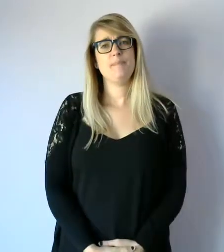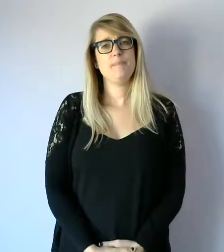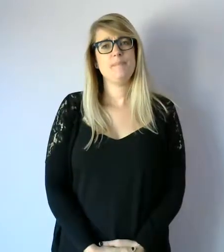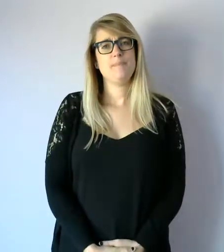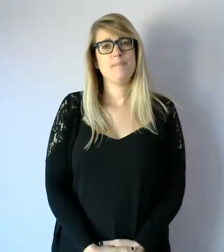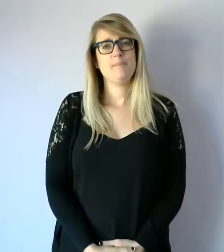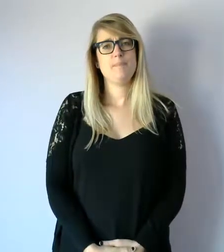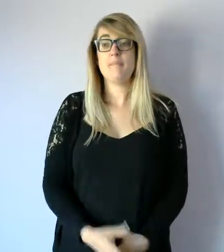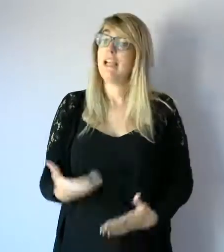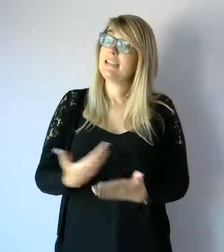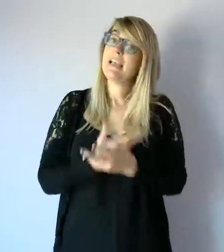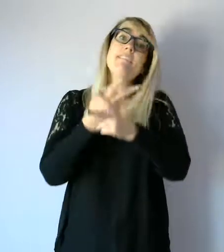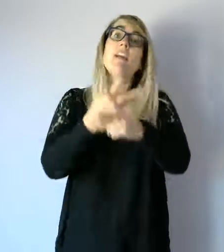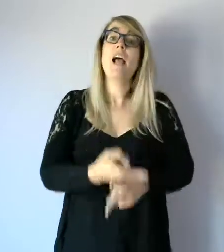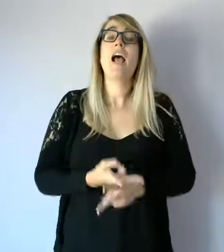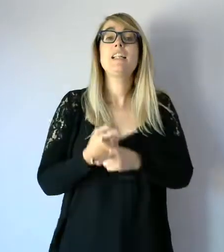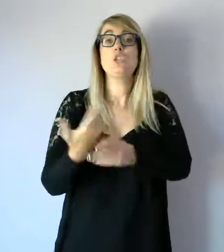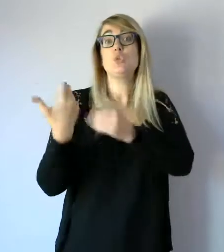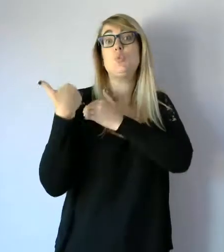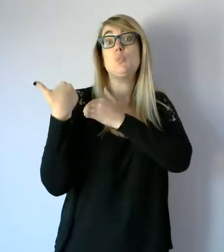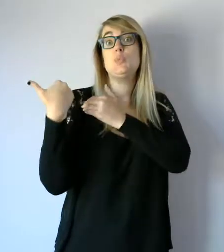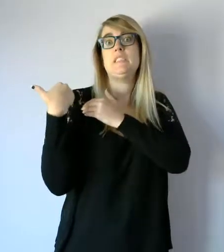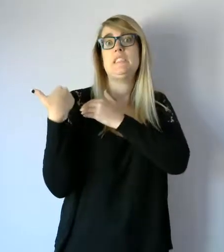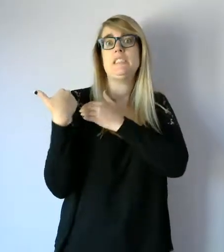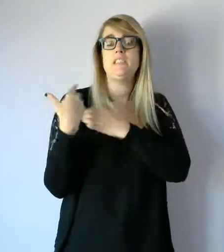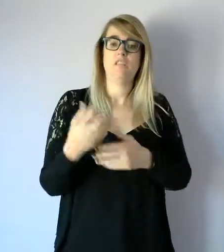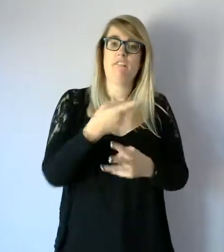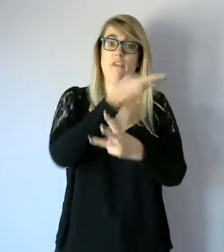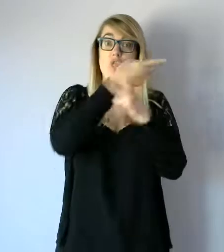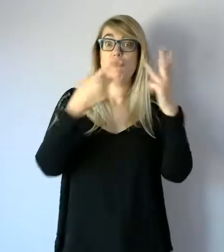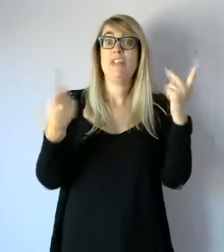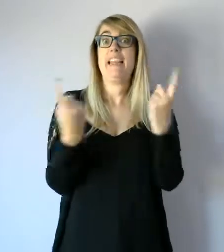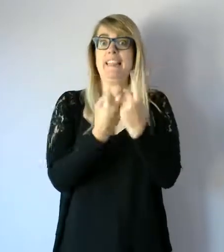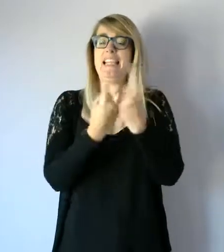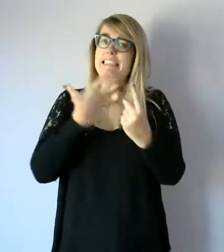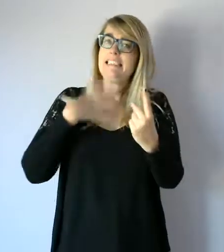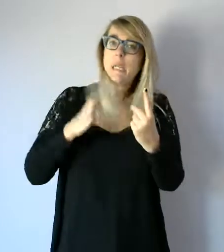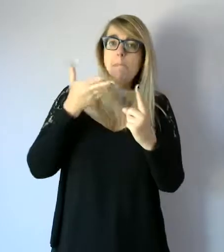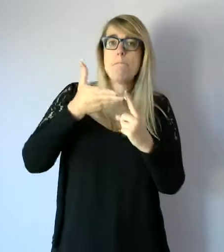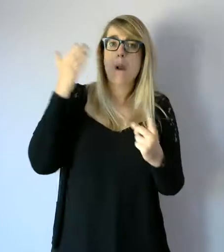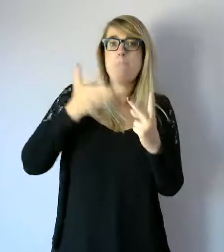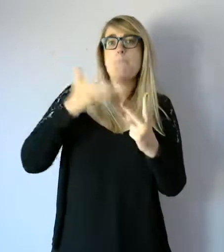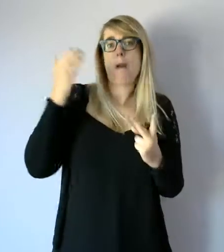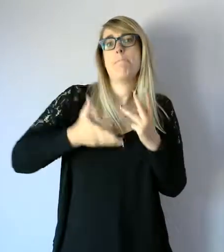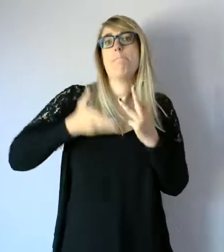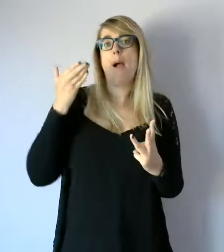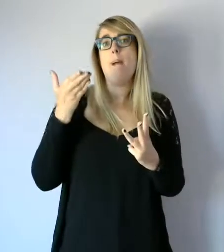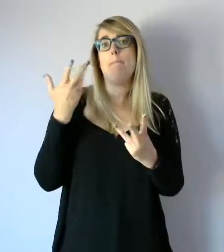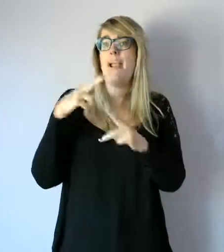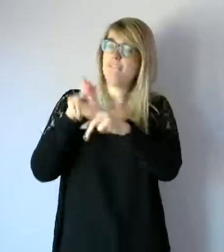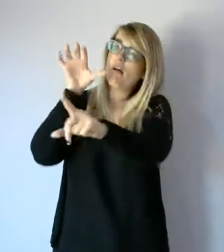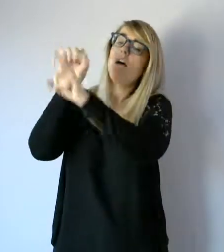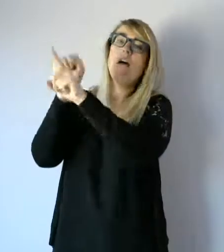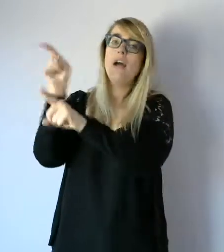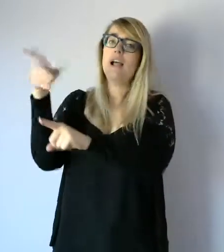Safeguarding duties applied to an adult need three things recognised. 1.